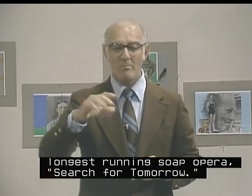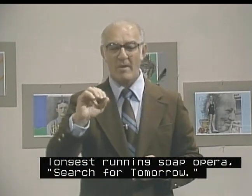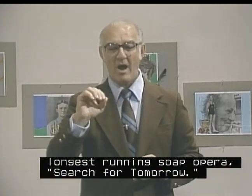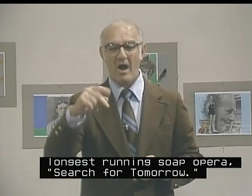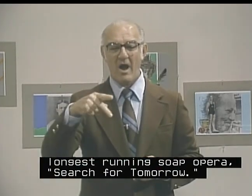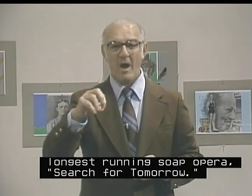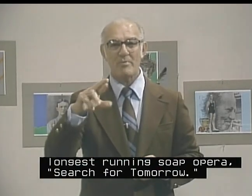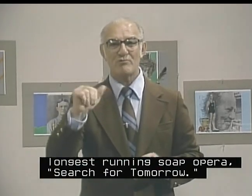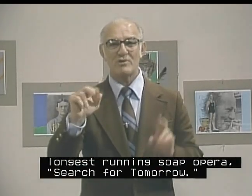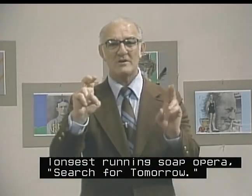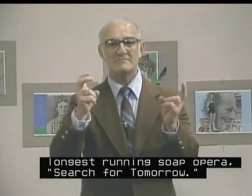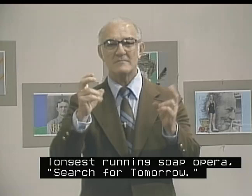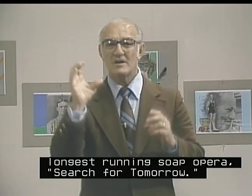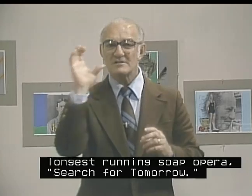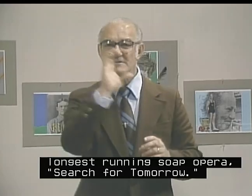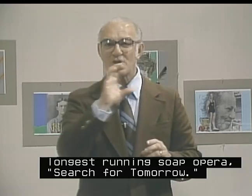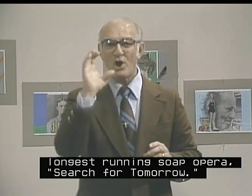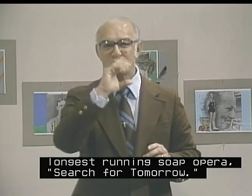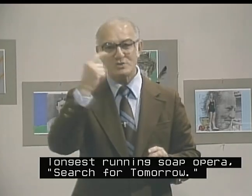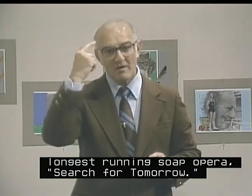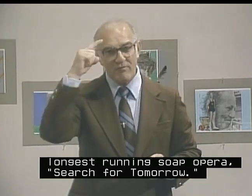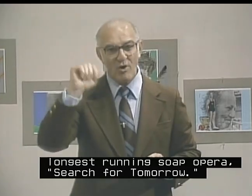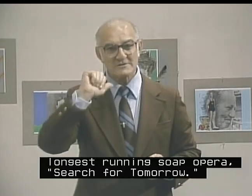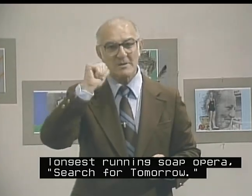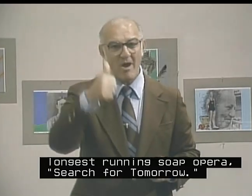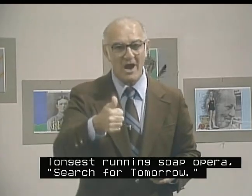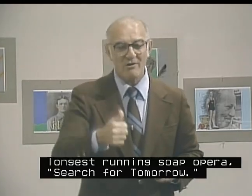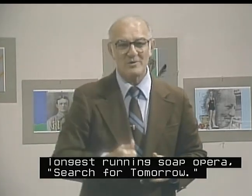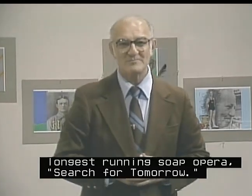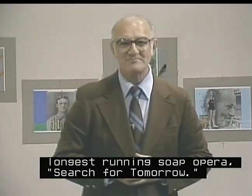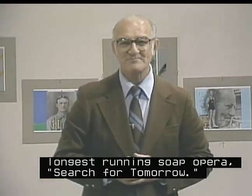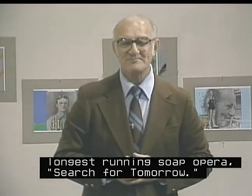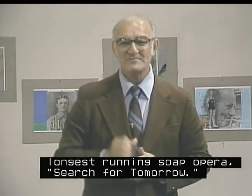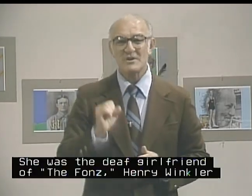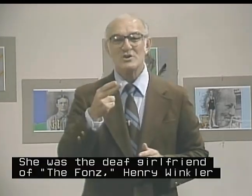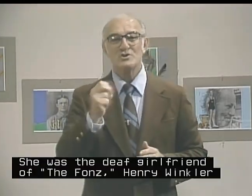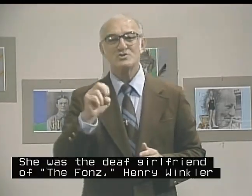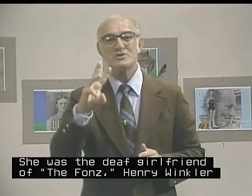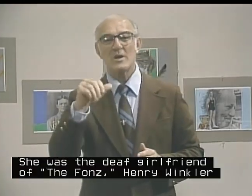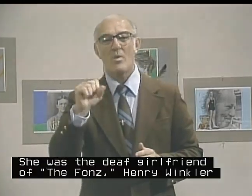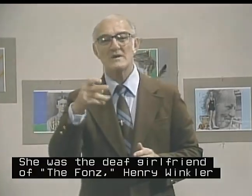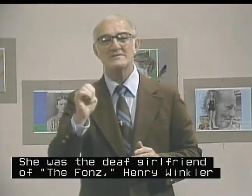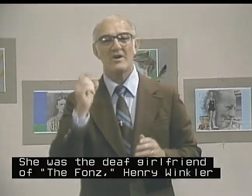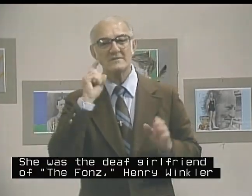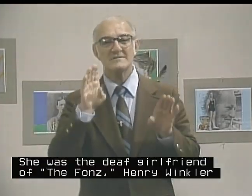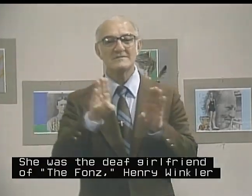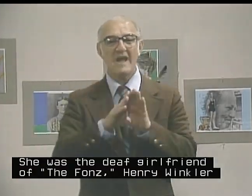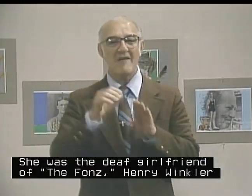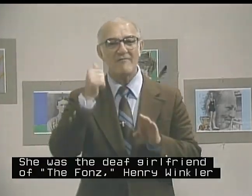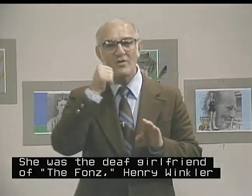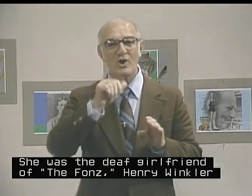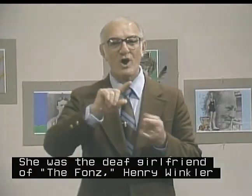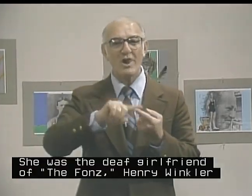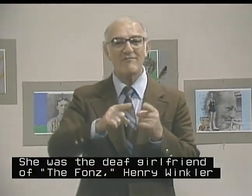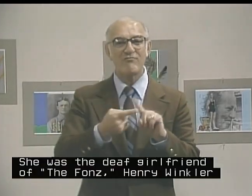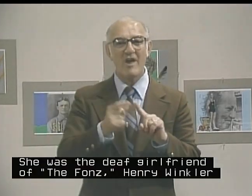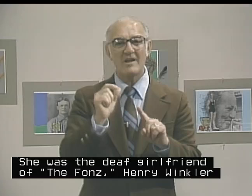opera Search for Tomorrow. She was the deaf girl. She